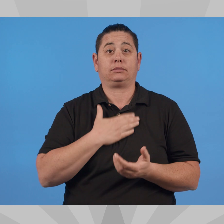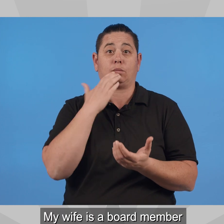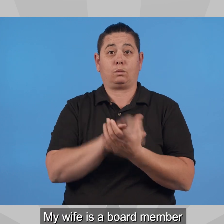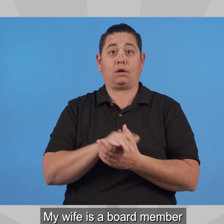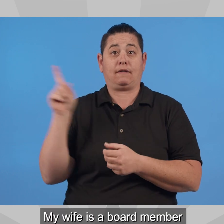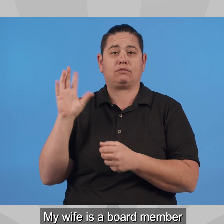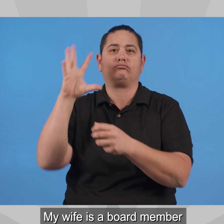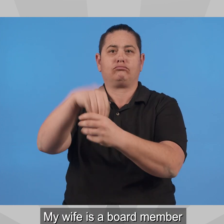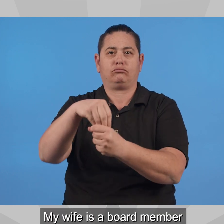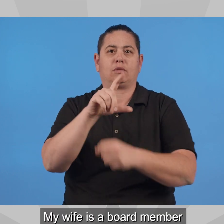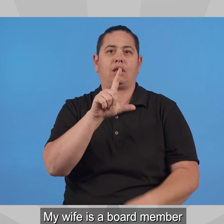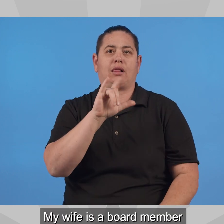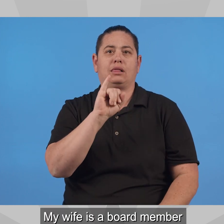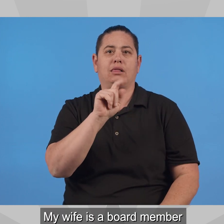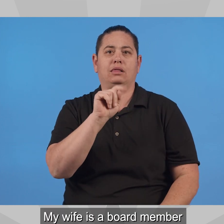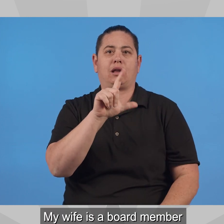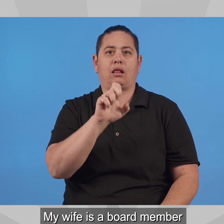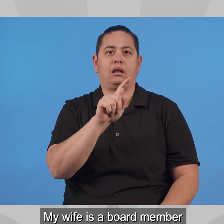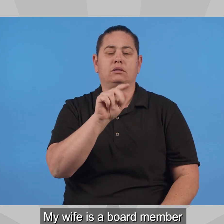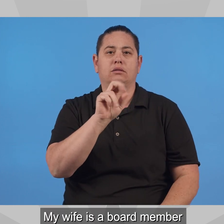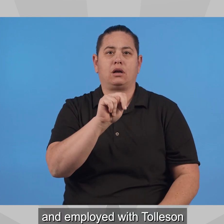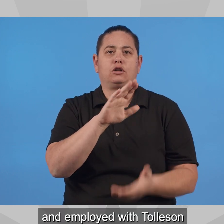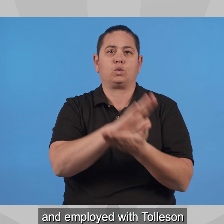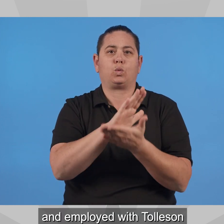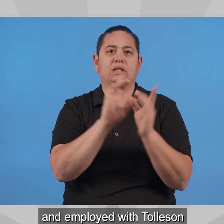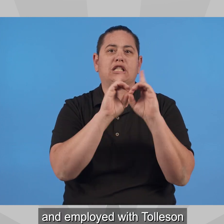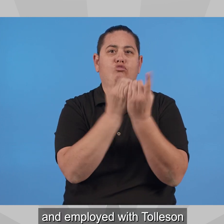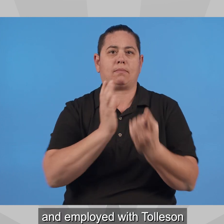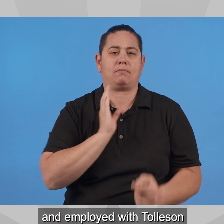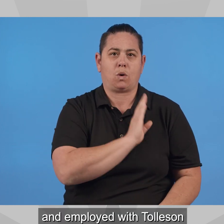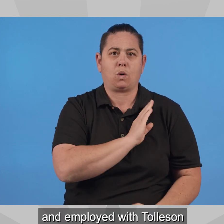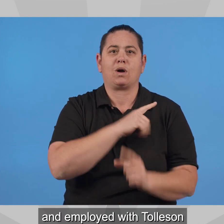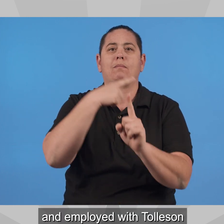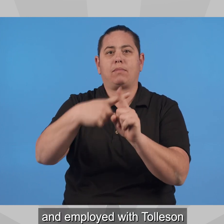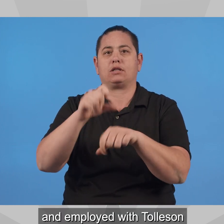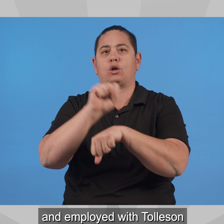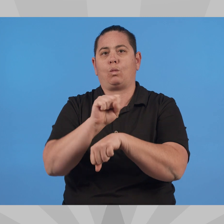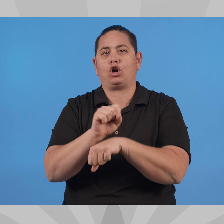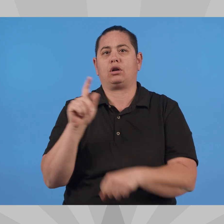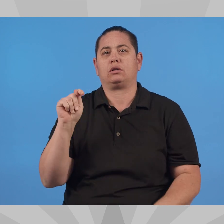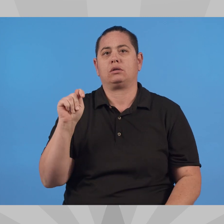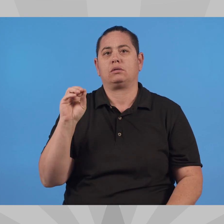My wife is a board member for Littleton School District and employed with Tulleson High School District.